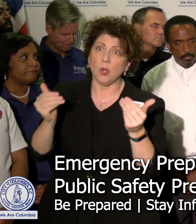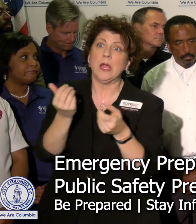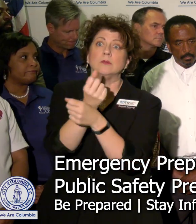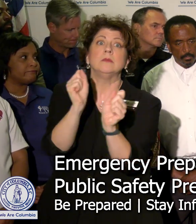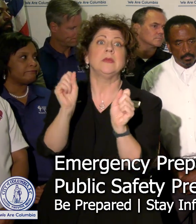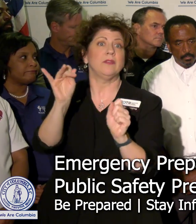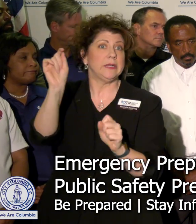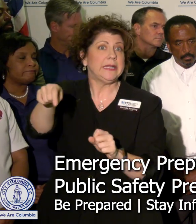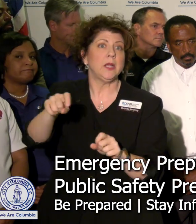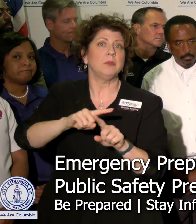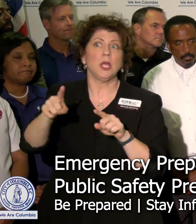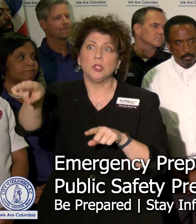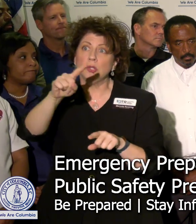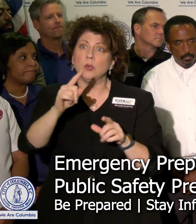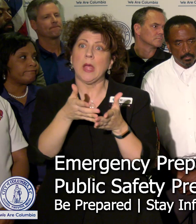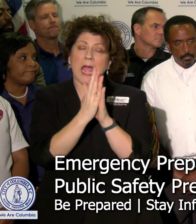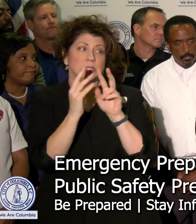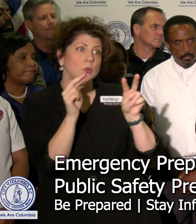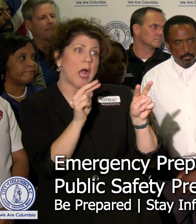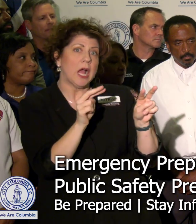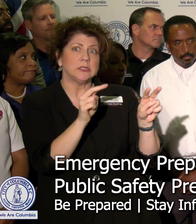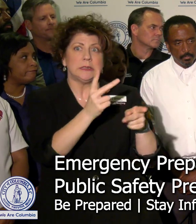vigilant and be watchful during the storm.